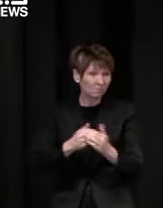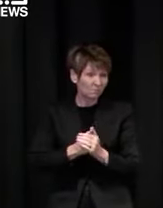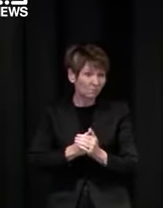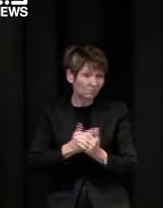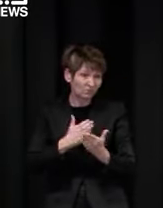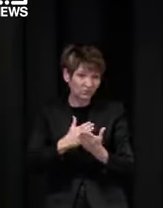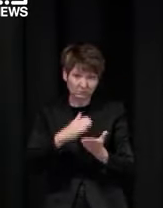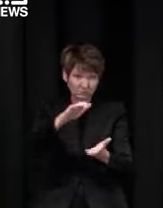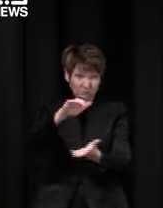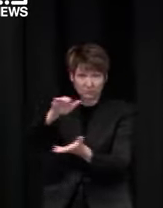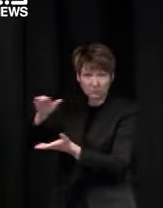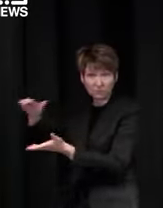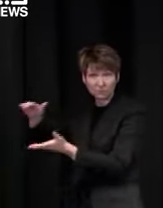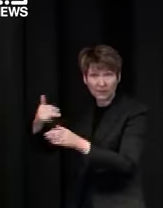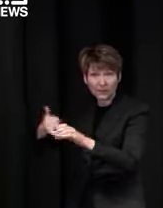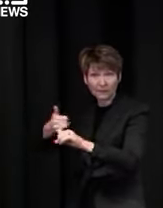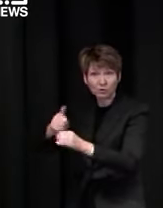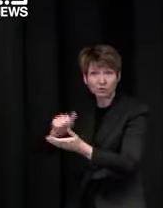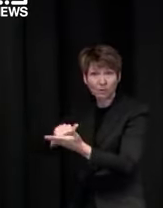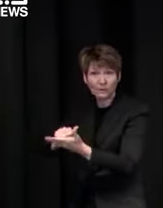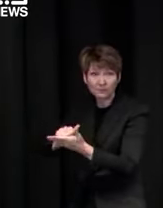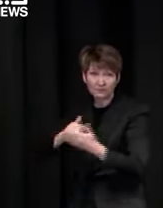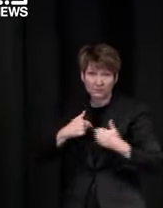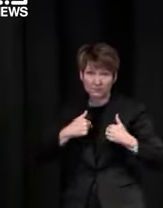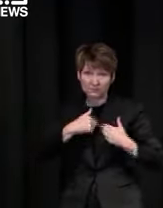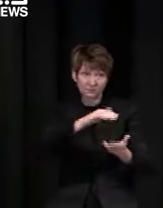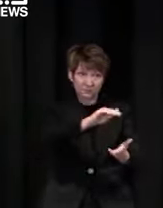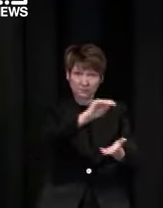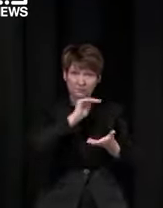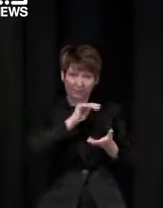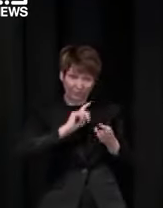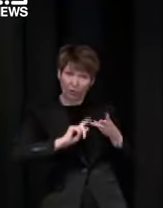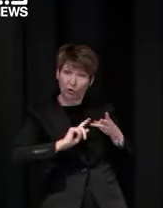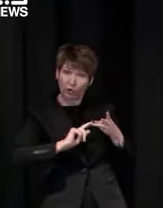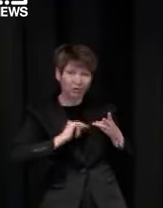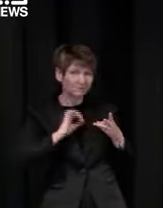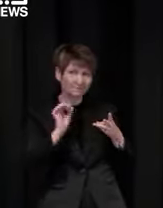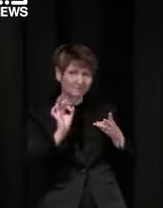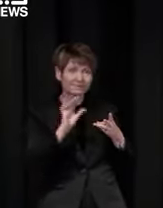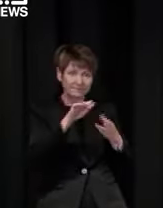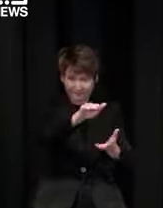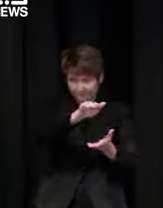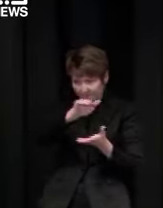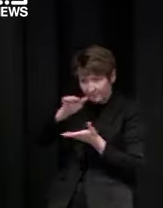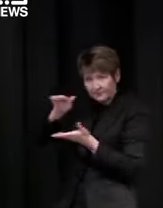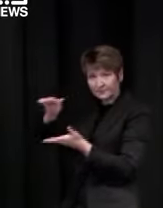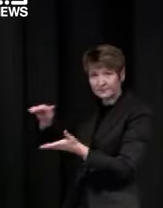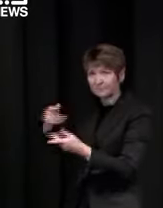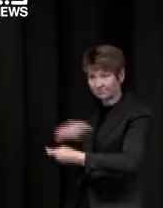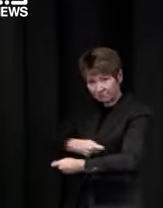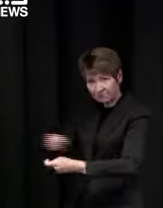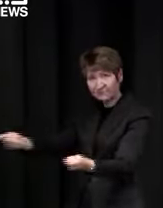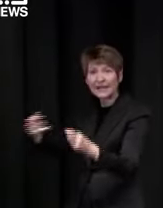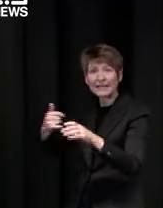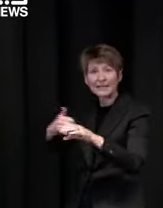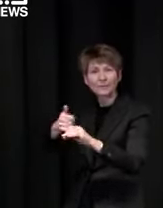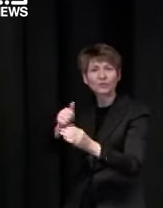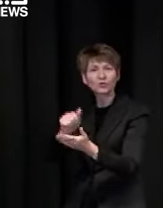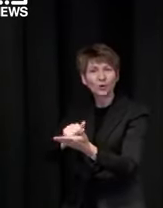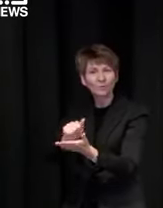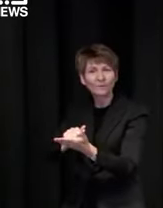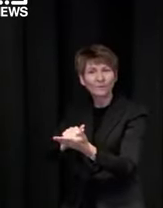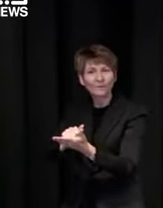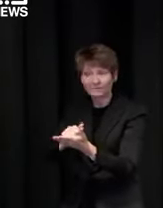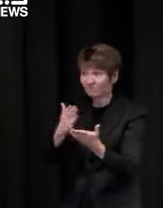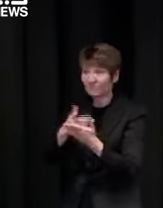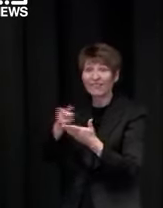pharmacy they've got literally hundreds of thousands of uh doses uh they're they're geared right up this has only been about a week